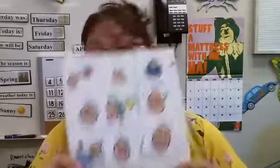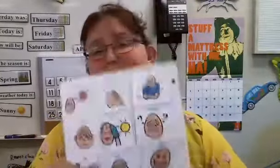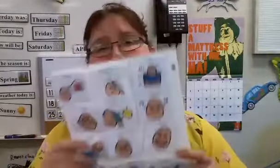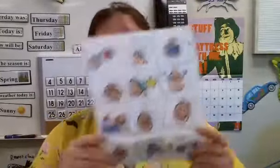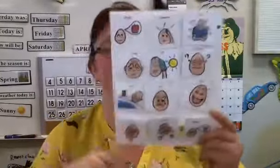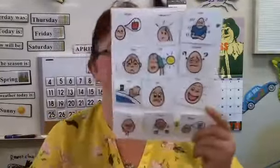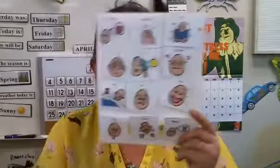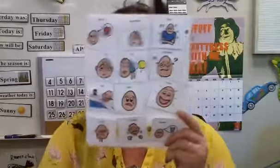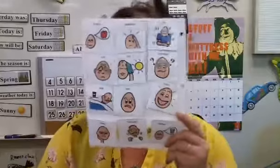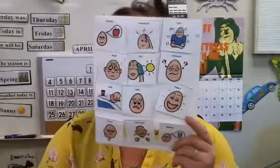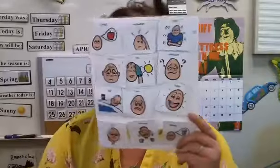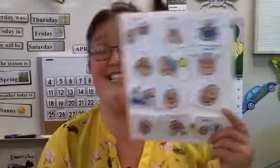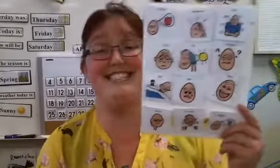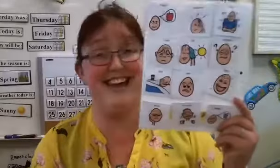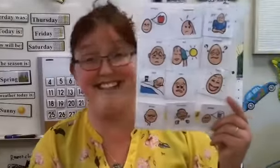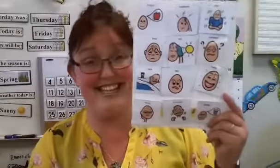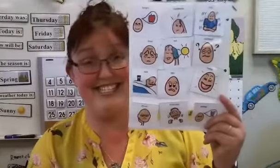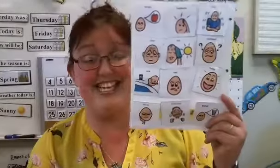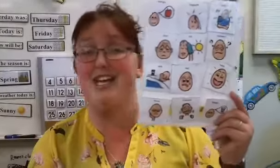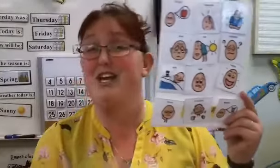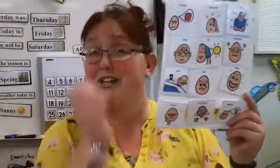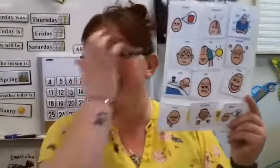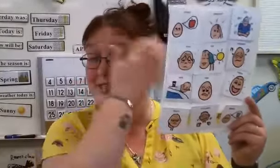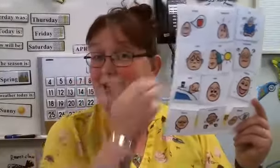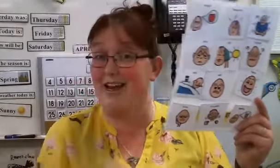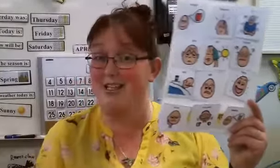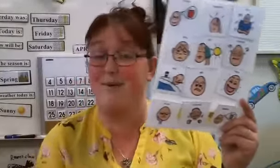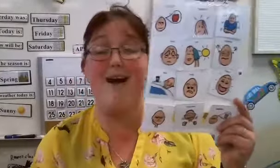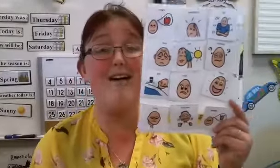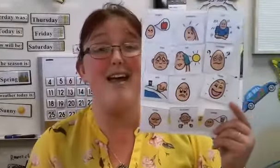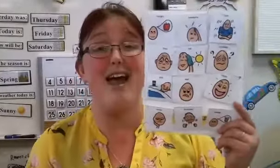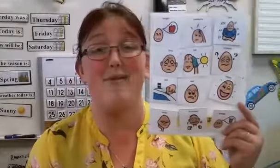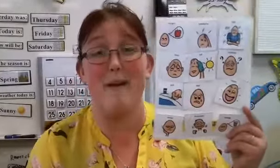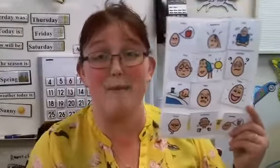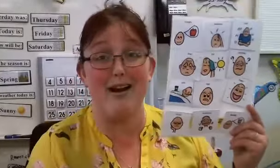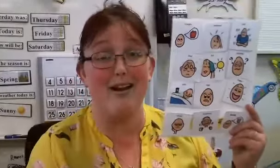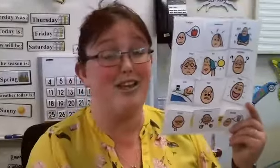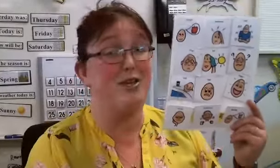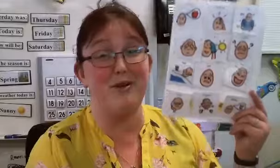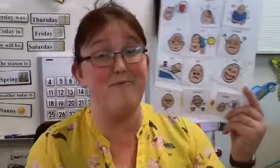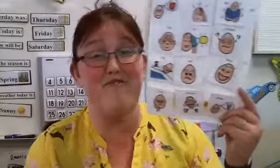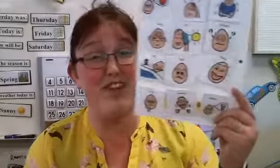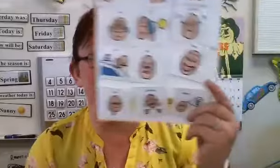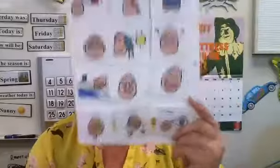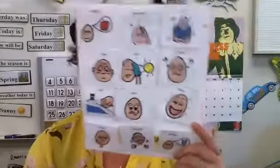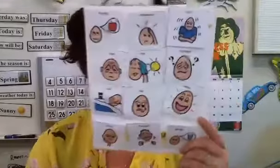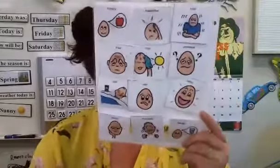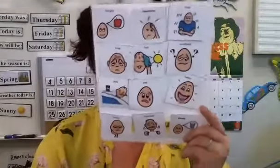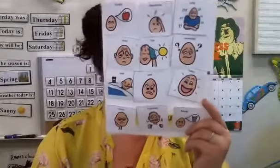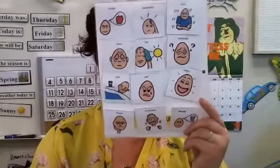feeling that's not listed. You can tell somebody that as well. And remember, you can feel more than one thing at a